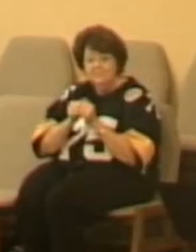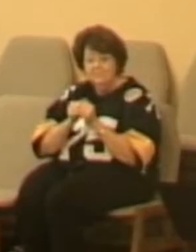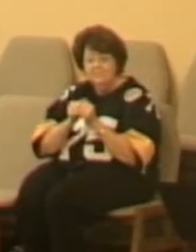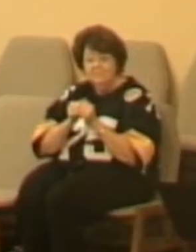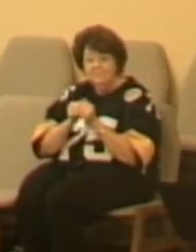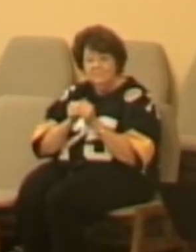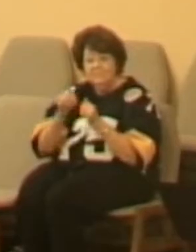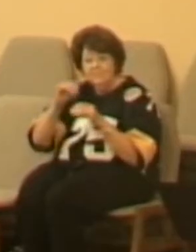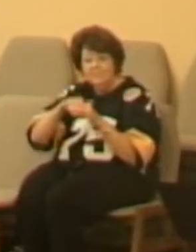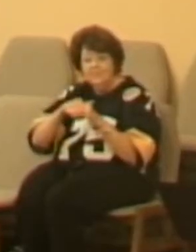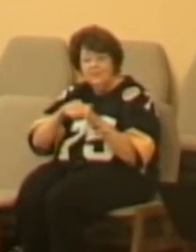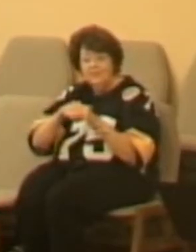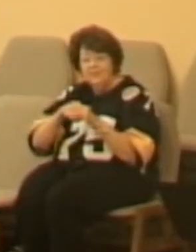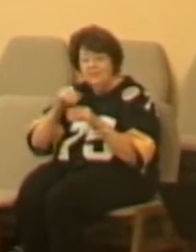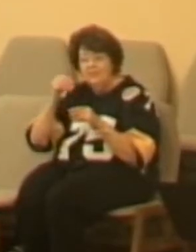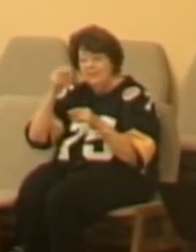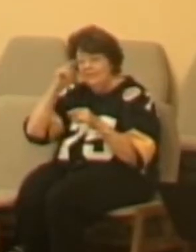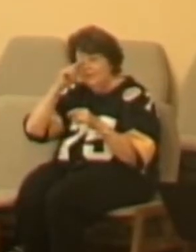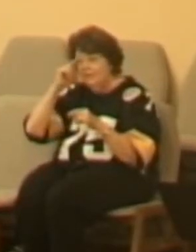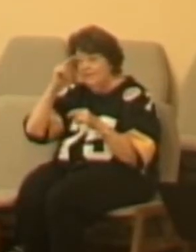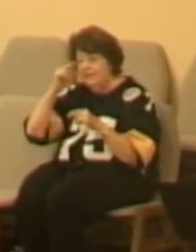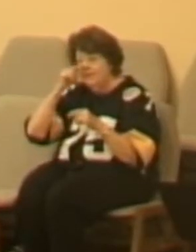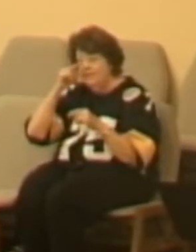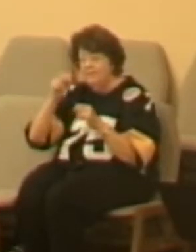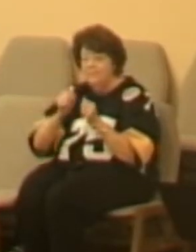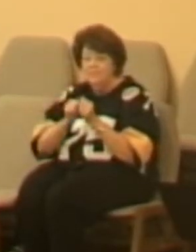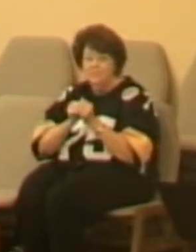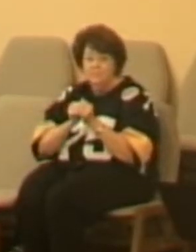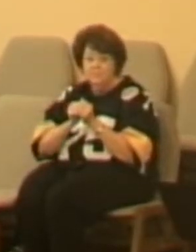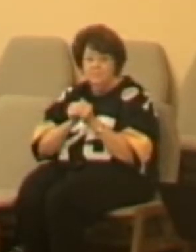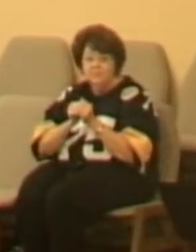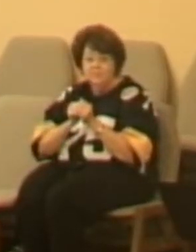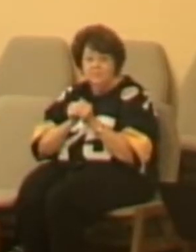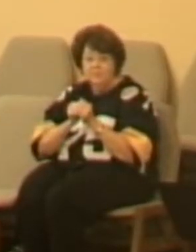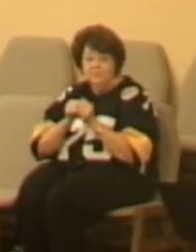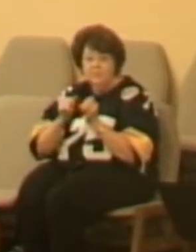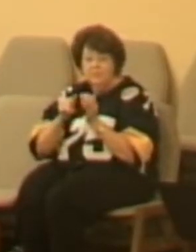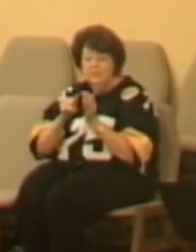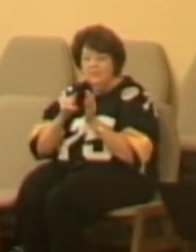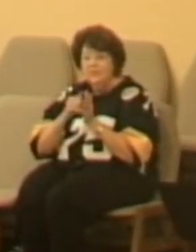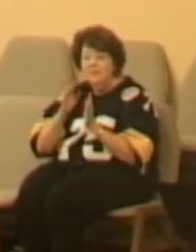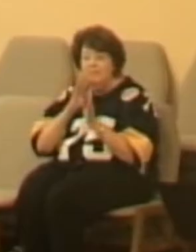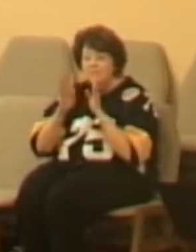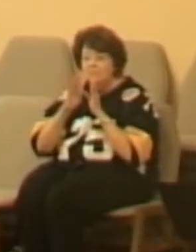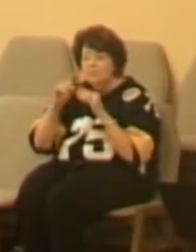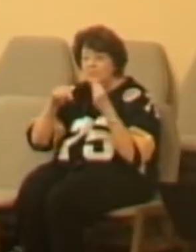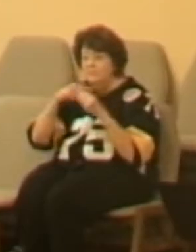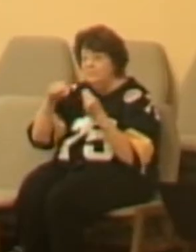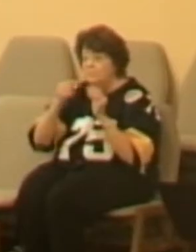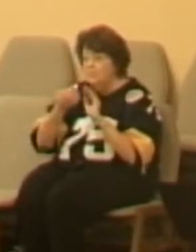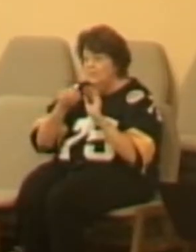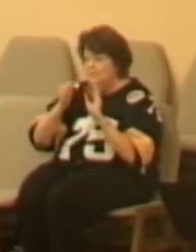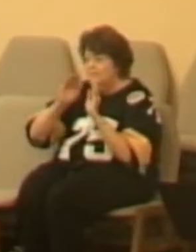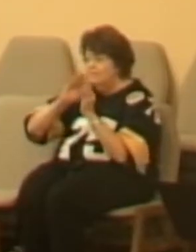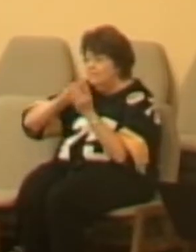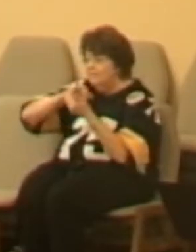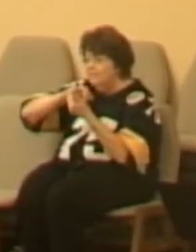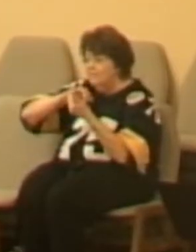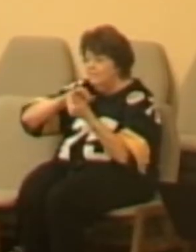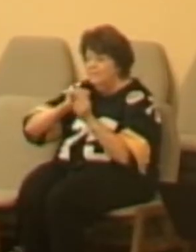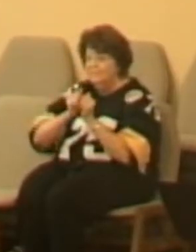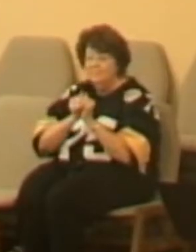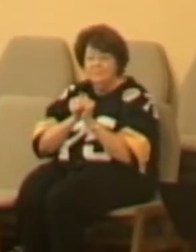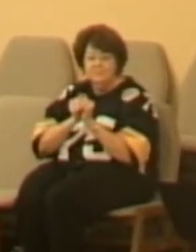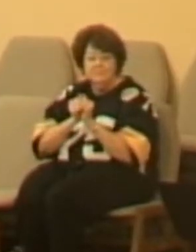understanding of repentance, it literally has an action tied to it. It's to turn. In the Hebrew understanding of